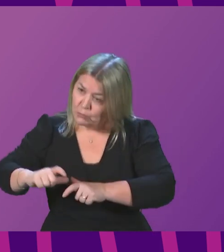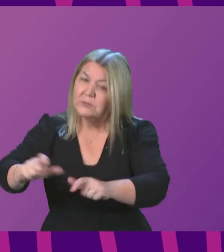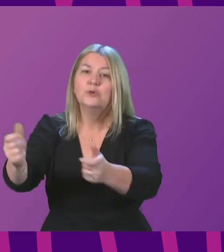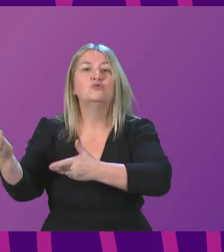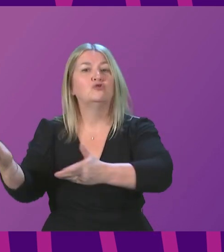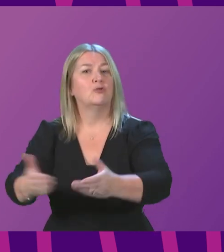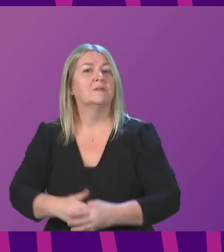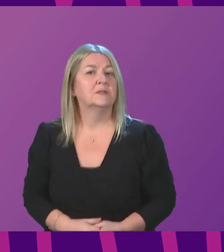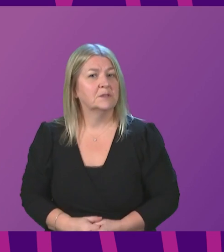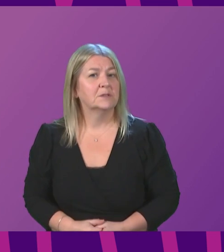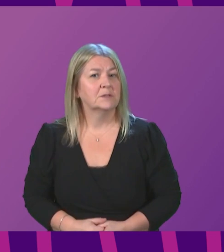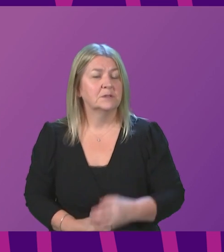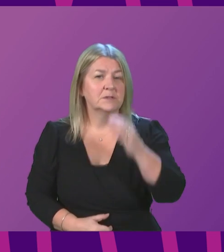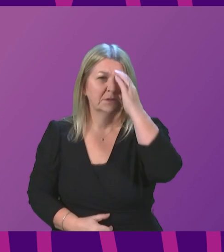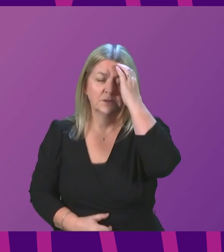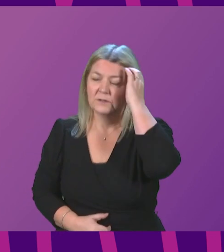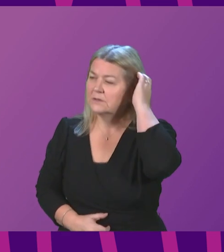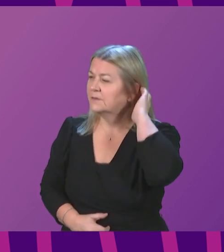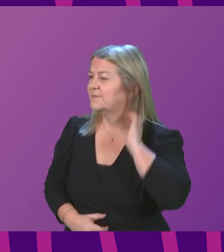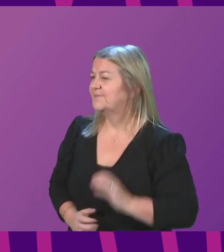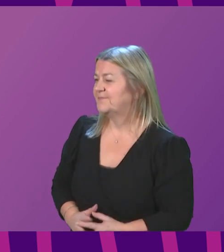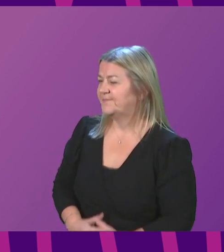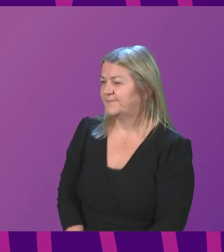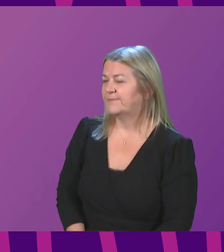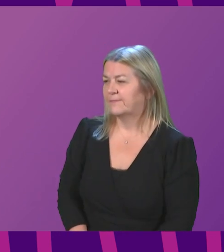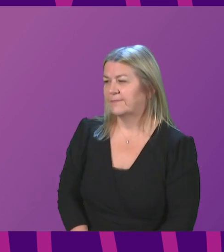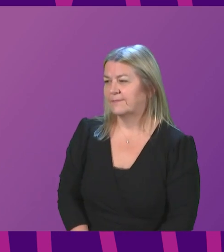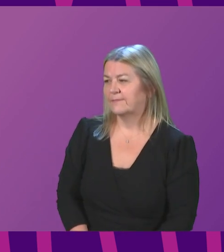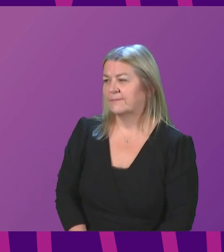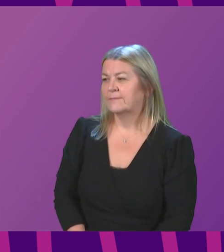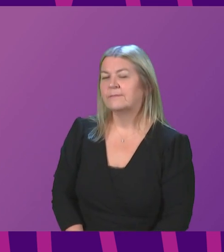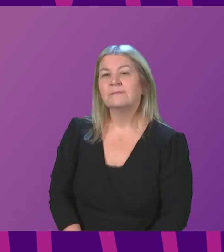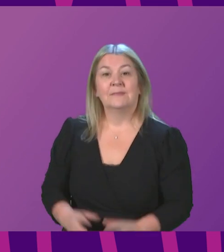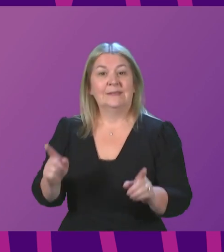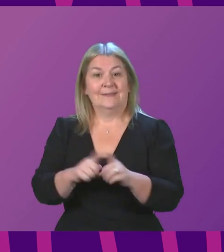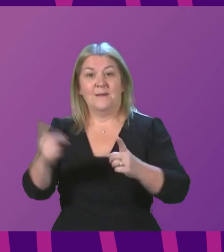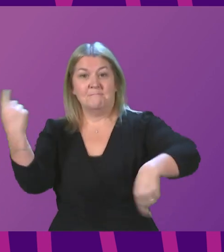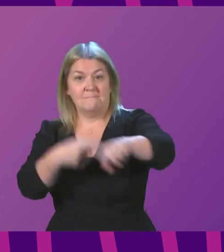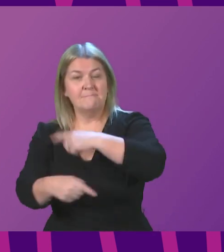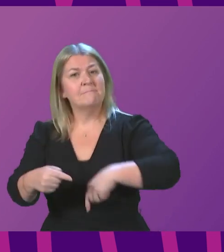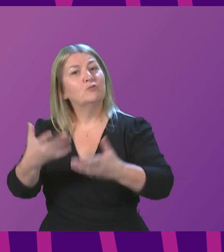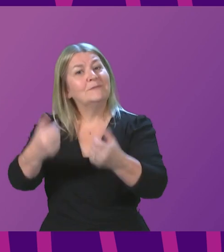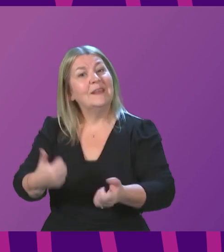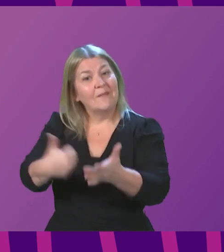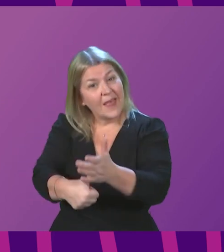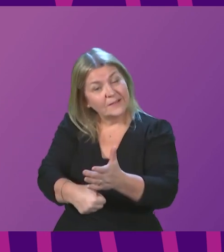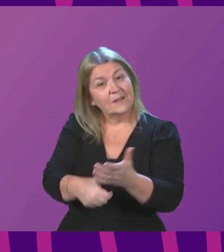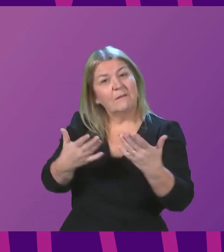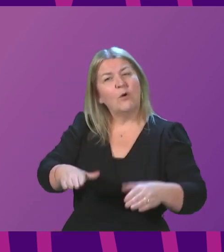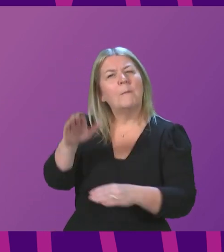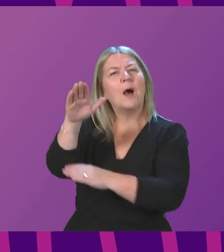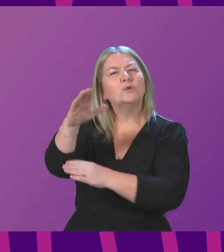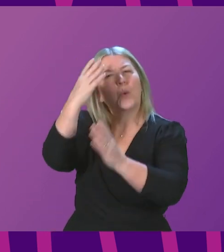across Tayside. Liz Smith. Thank you, First Minister. Just like the rest of us in this chamber, you received a letter from Scotland's outdoor